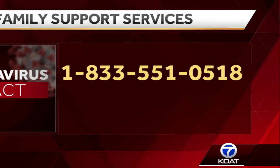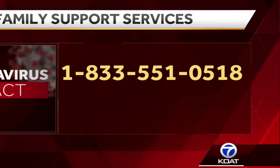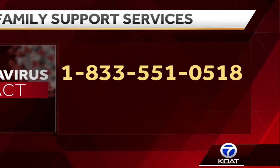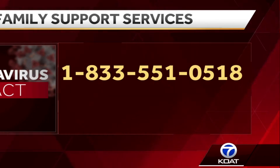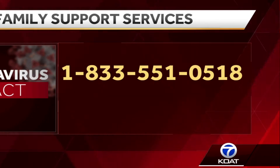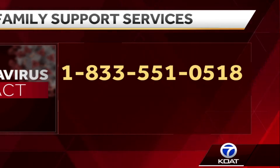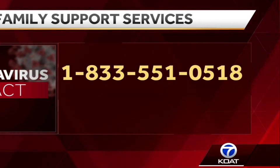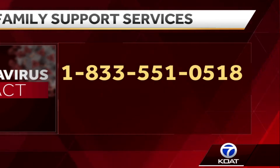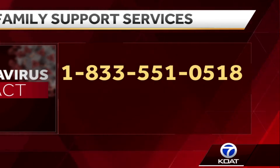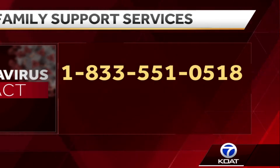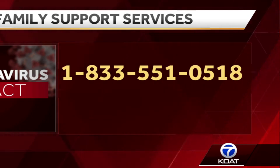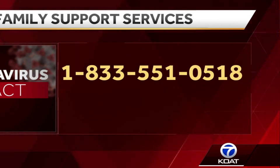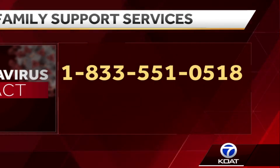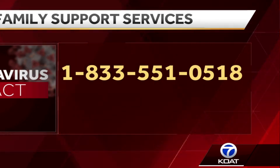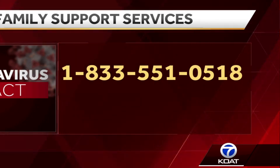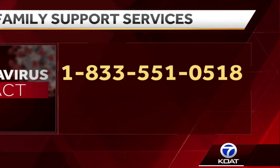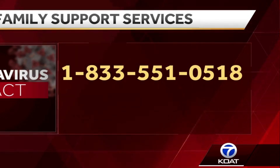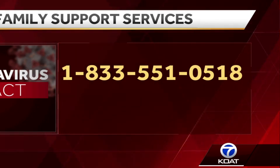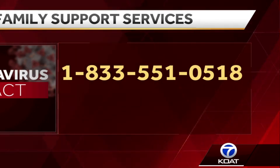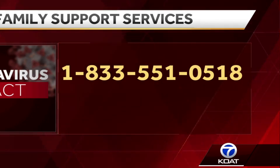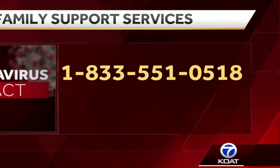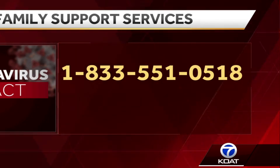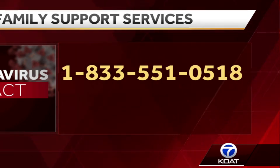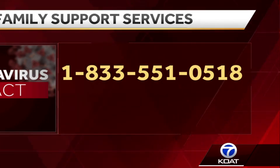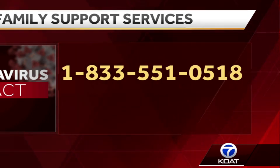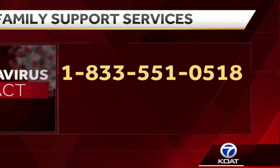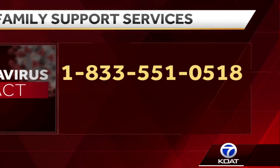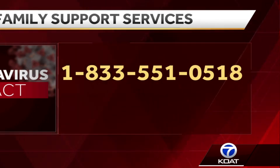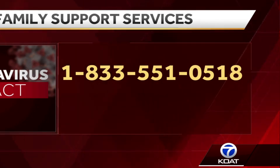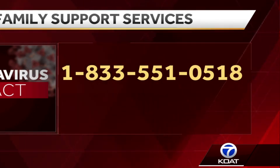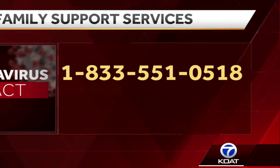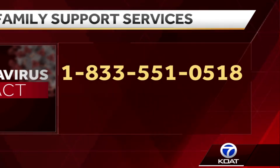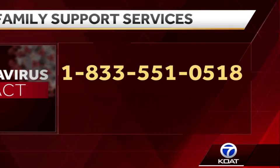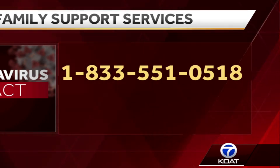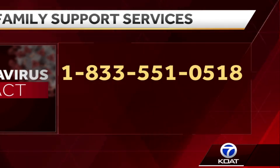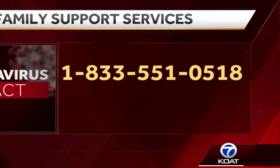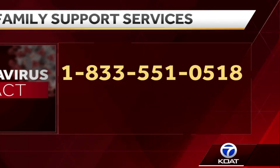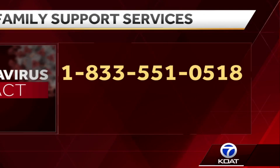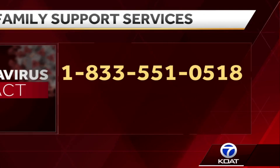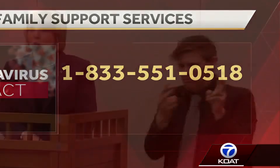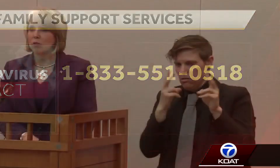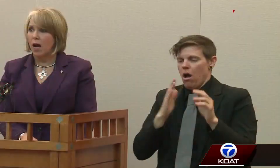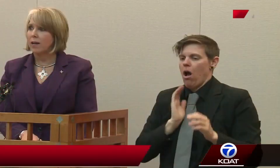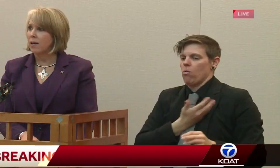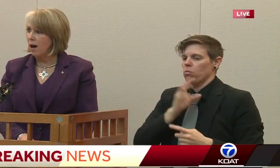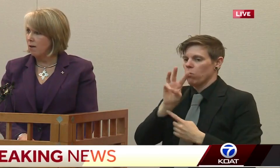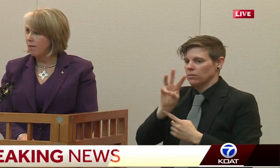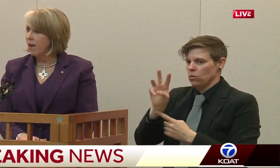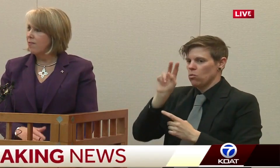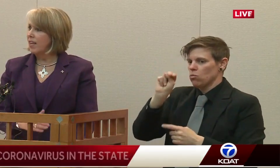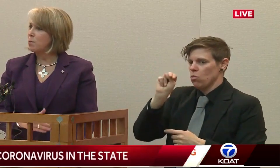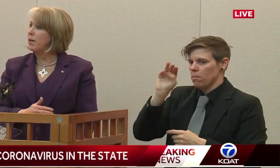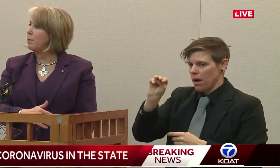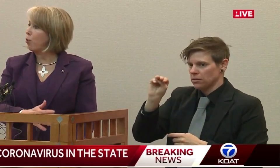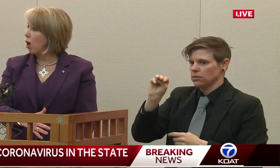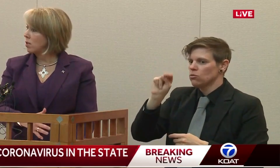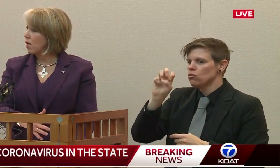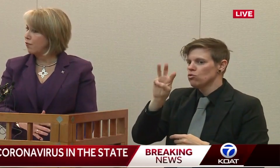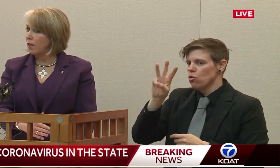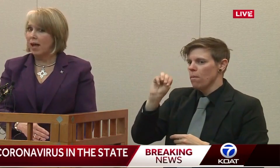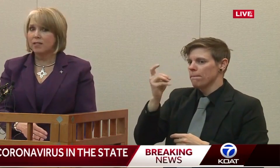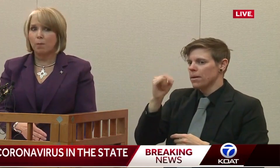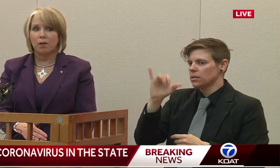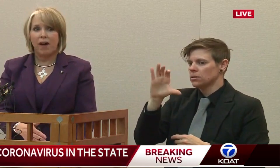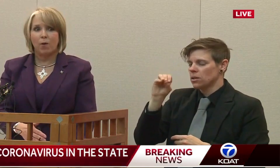link and every piece of information that we've discussed today on our website, newmexico.gov. That's been in